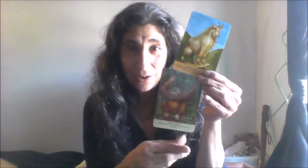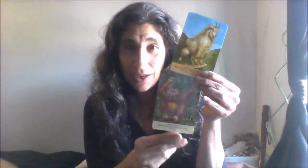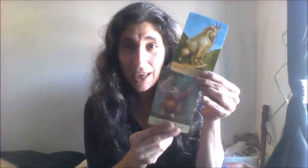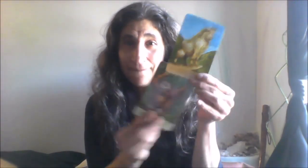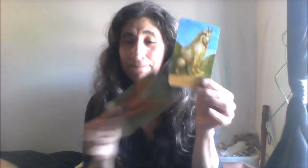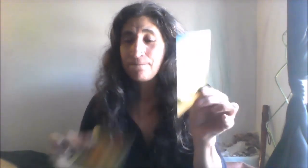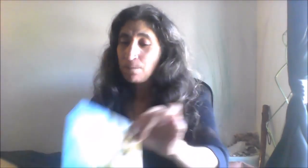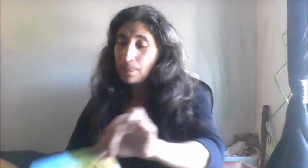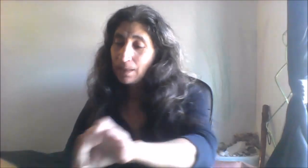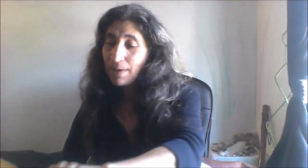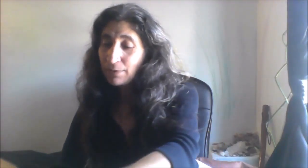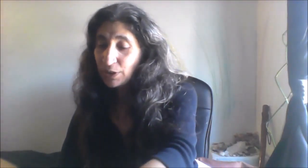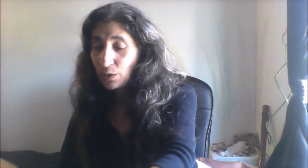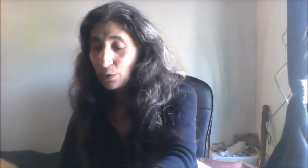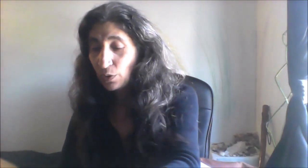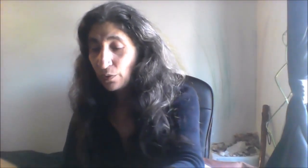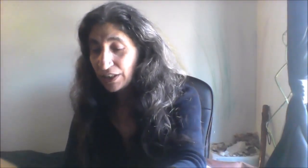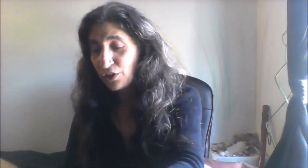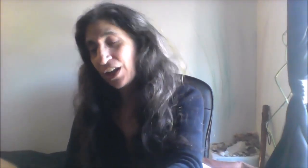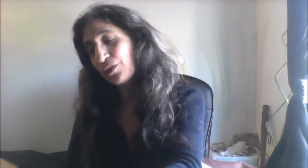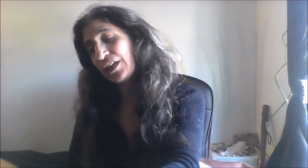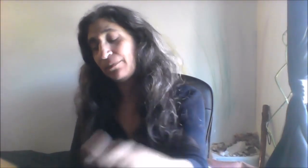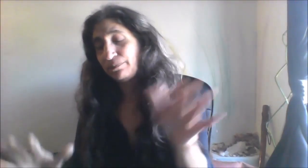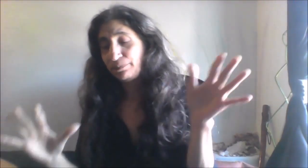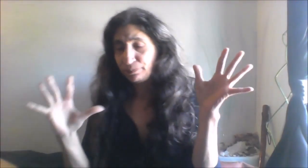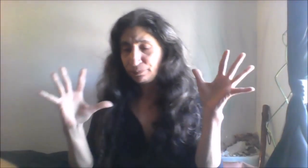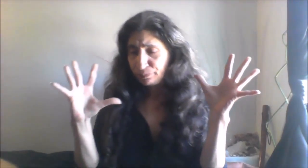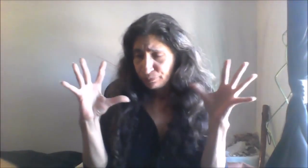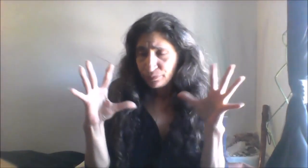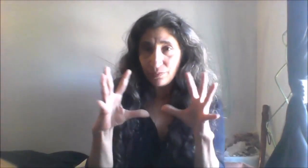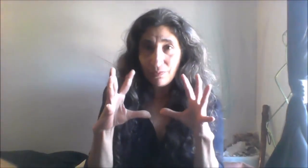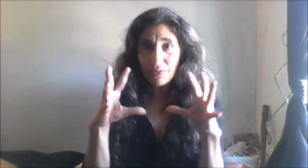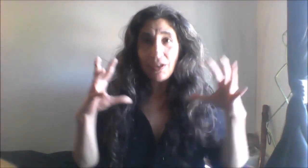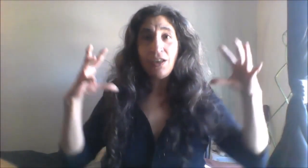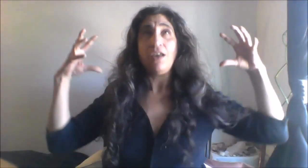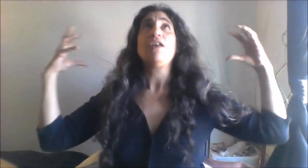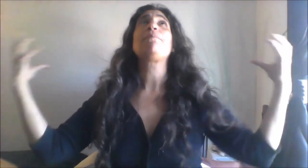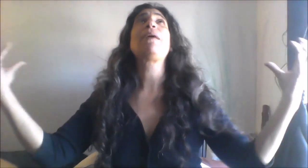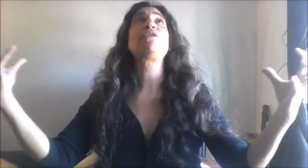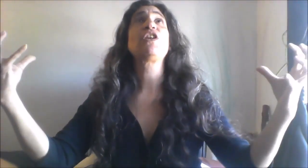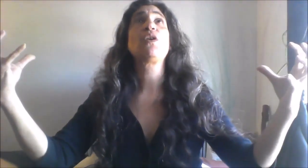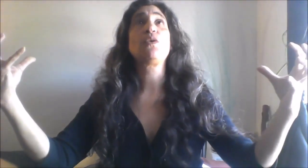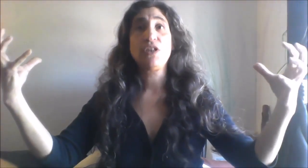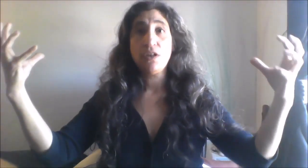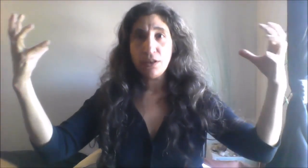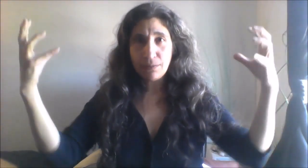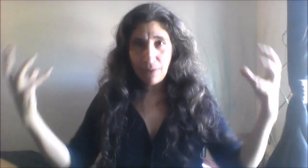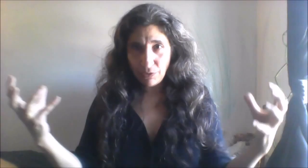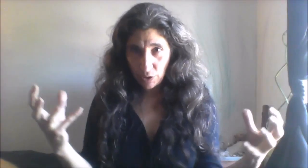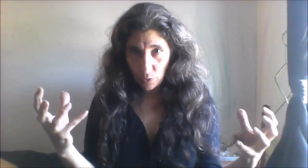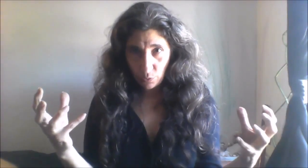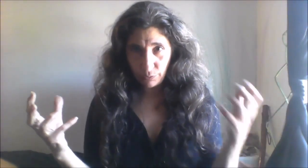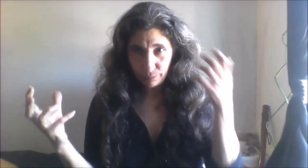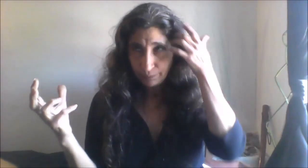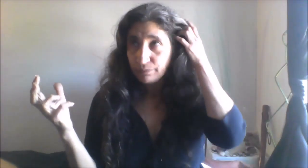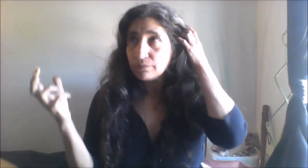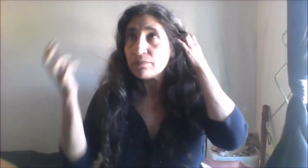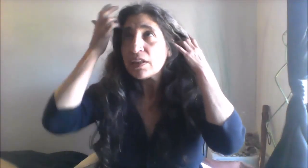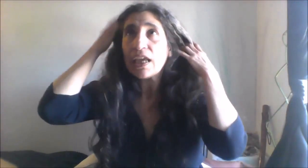and defend though your love defend it passionately in your heart know